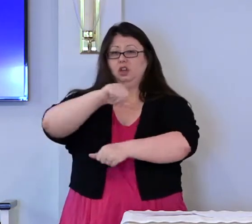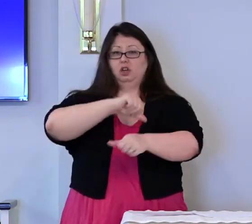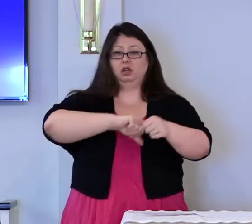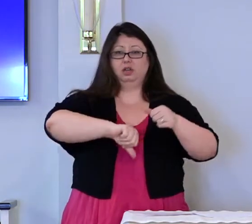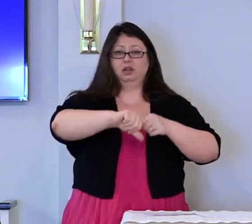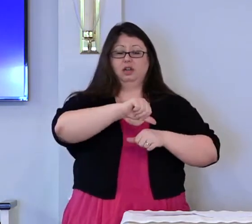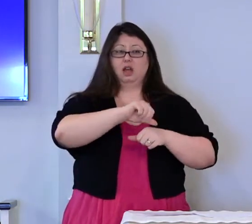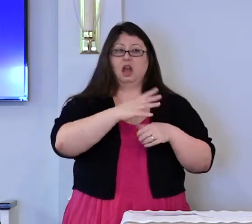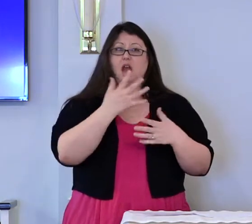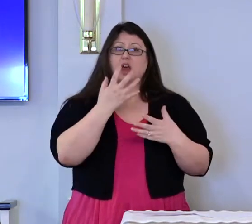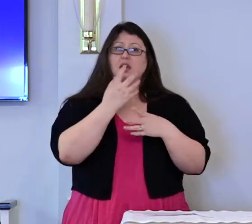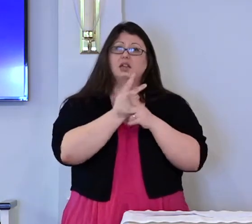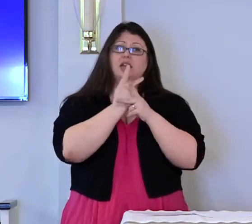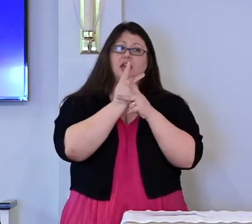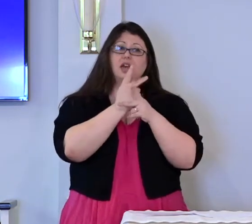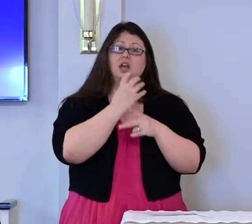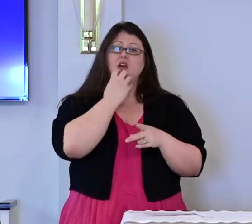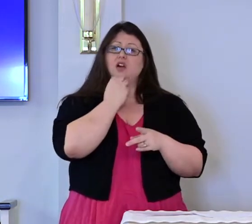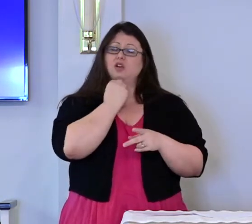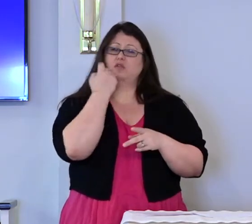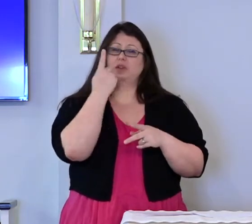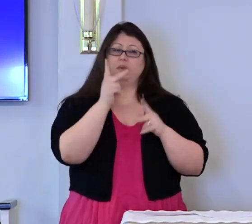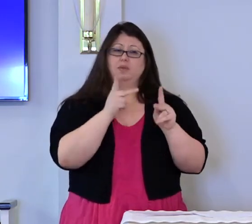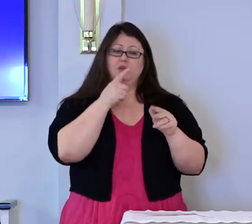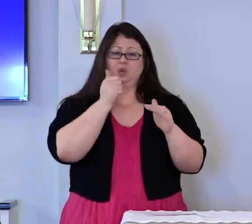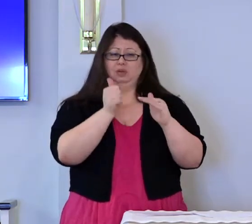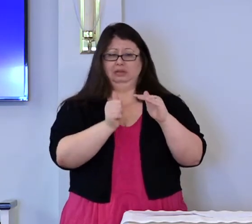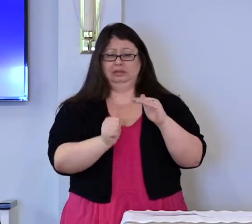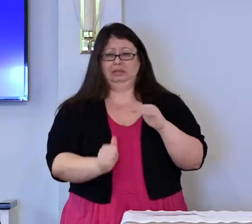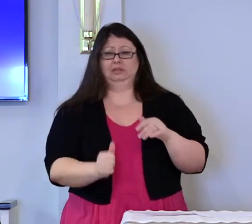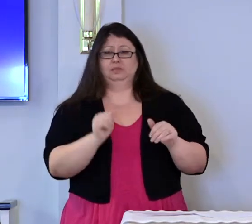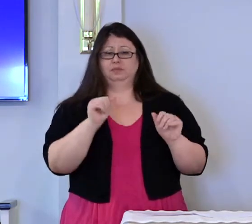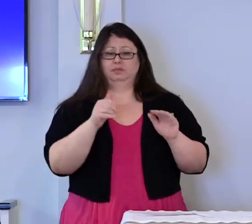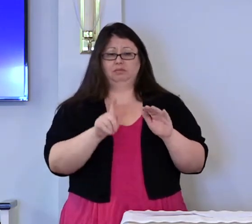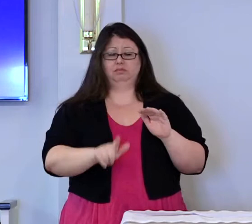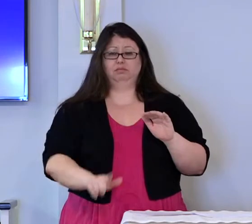and care for the very least among us.